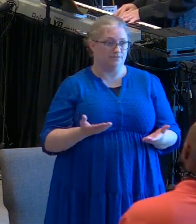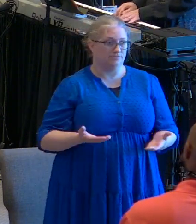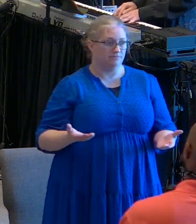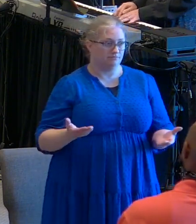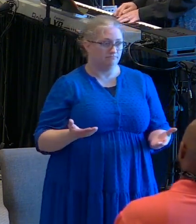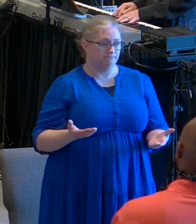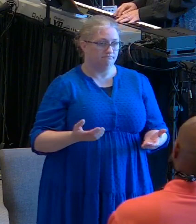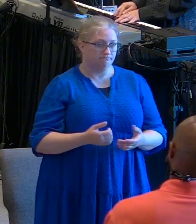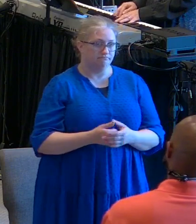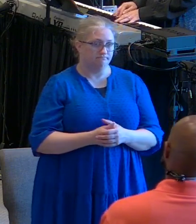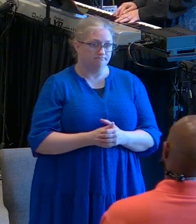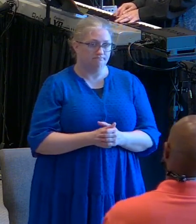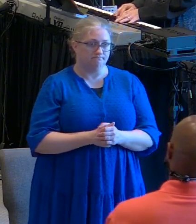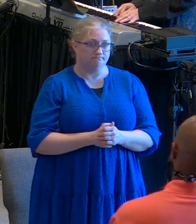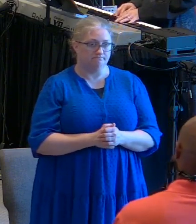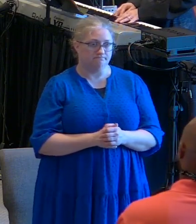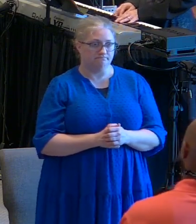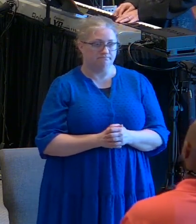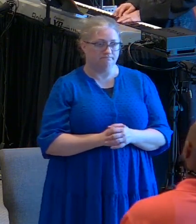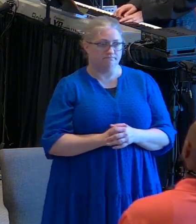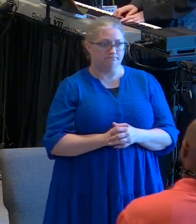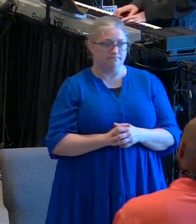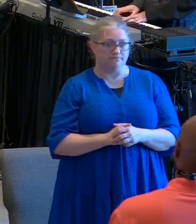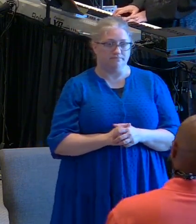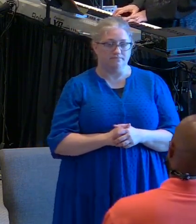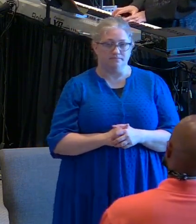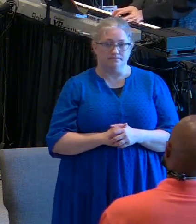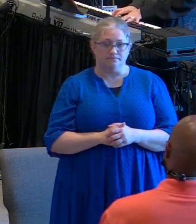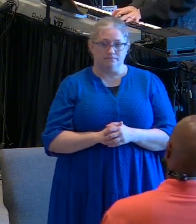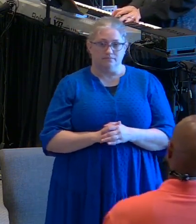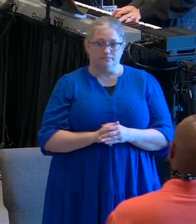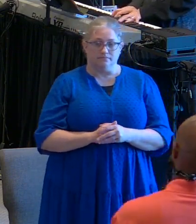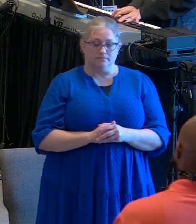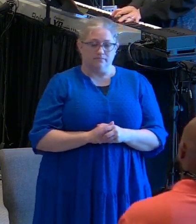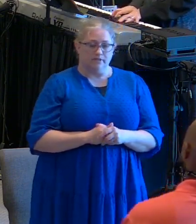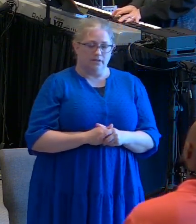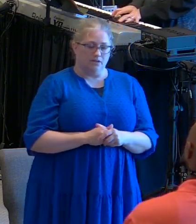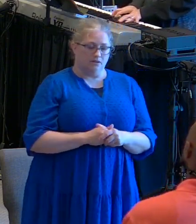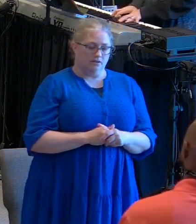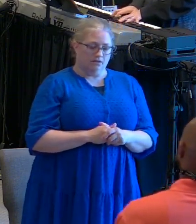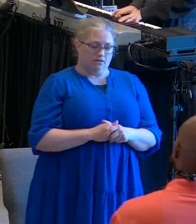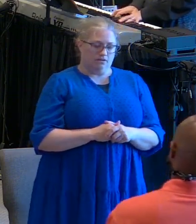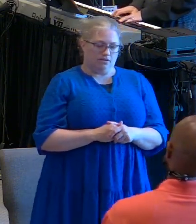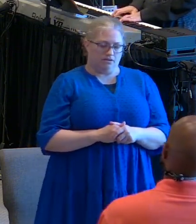y déjeme decirle el señor está en este lugar